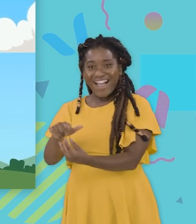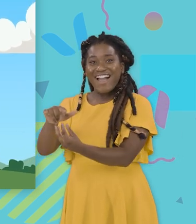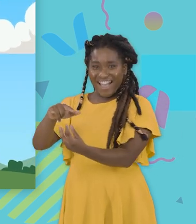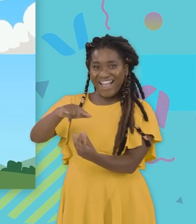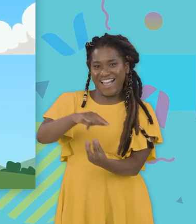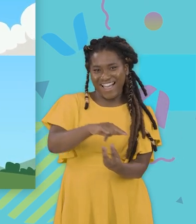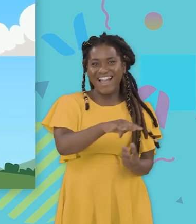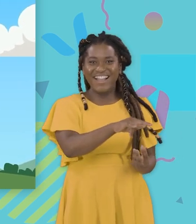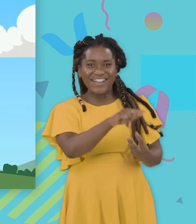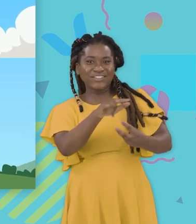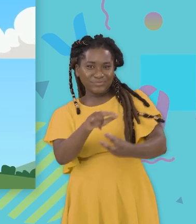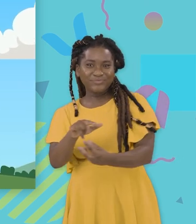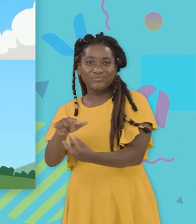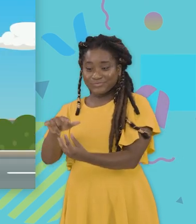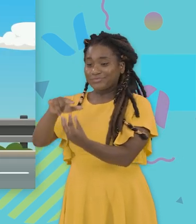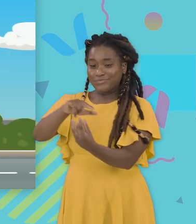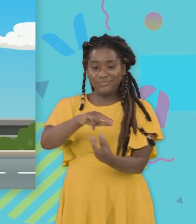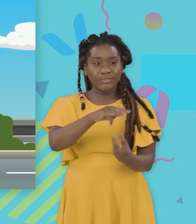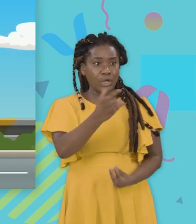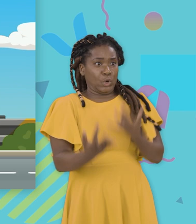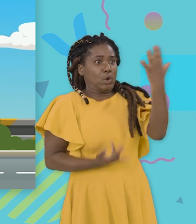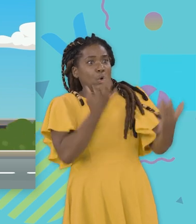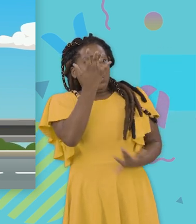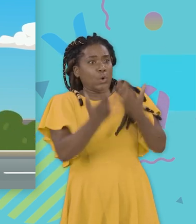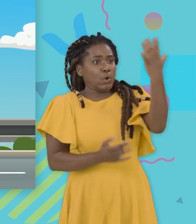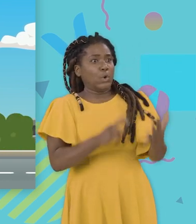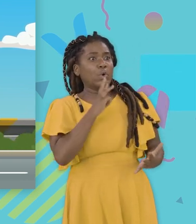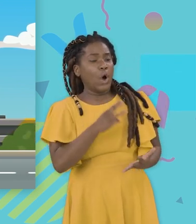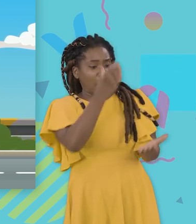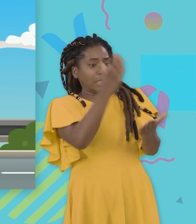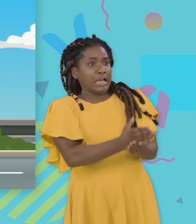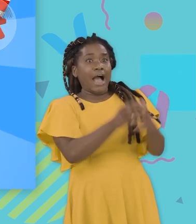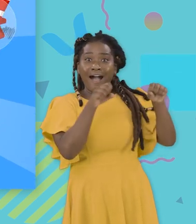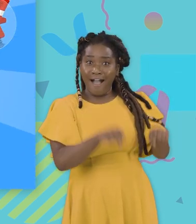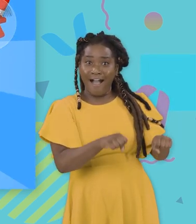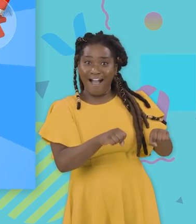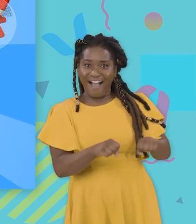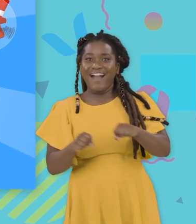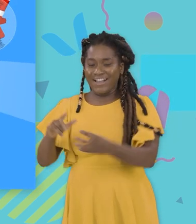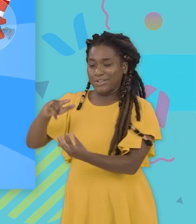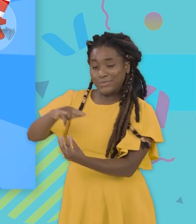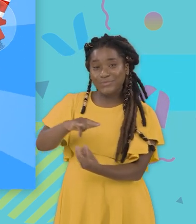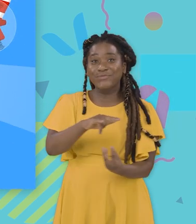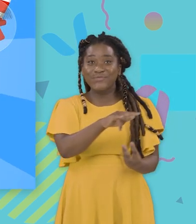helicopter Fighting fires from above the ground A firefighting